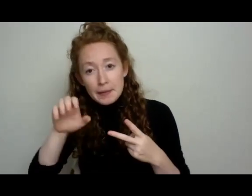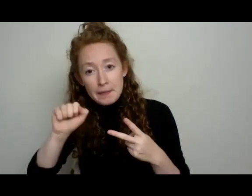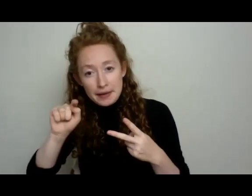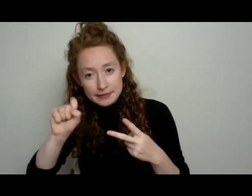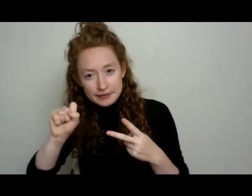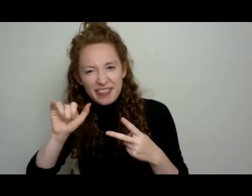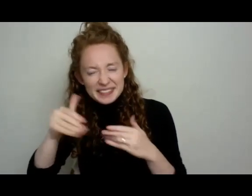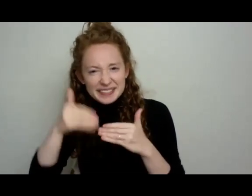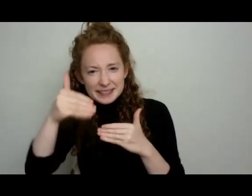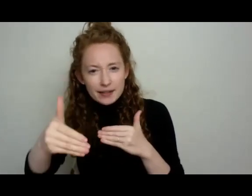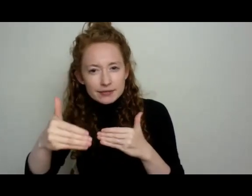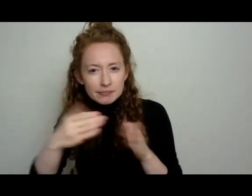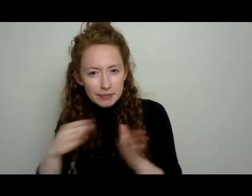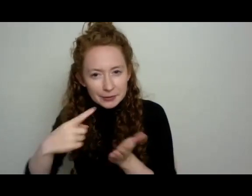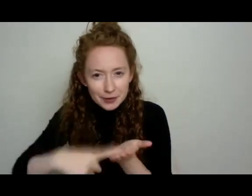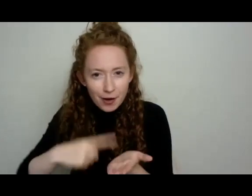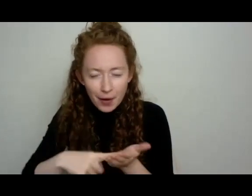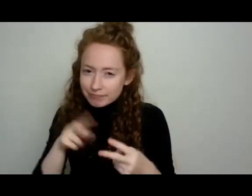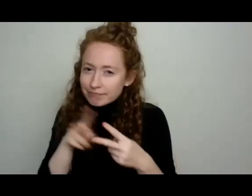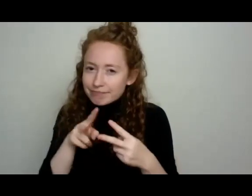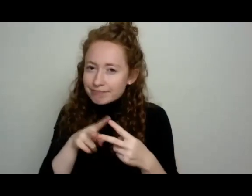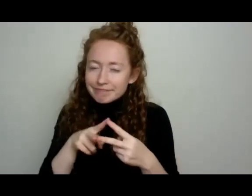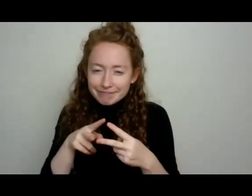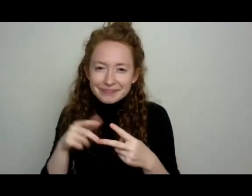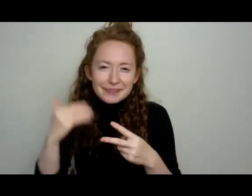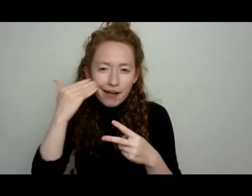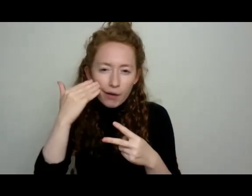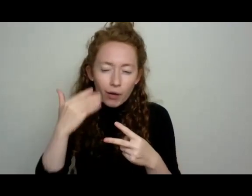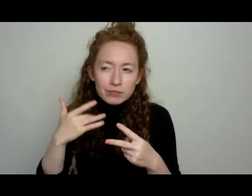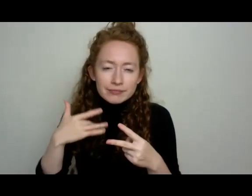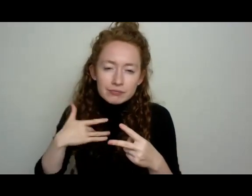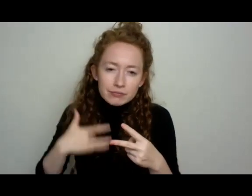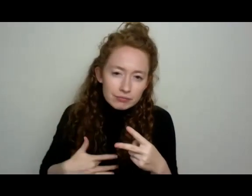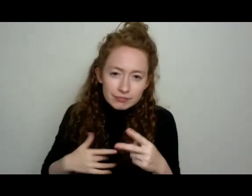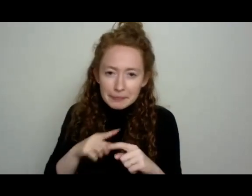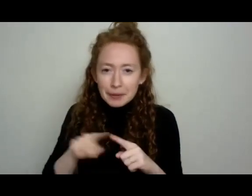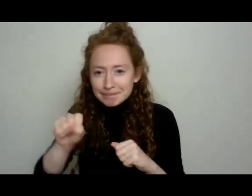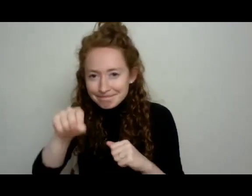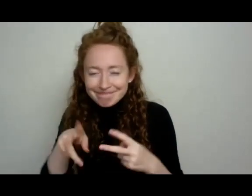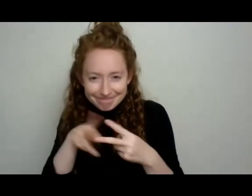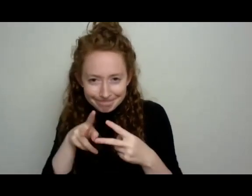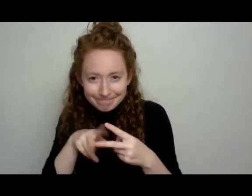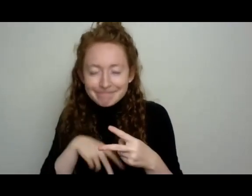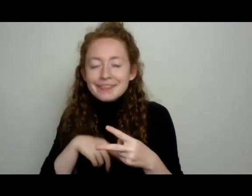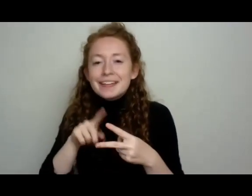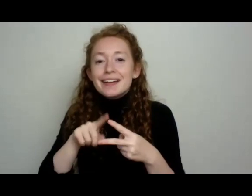gardener's life. So first let's talk about pests, cucumber beetles and slugs. And cucumber beetles, they're so